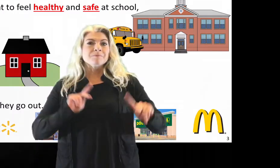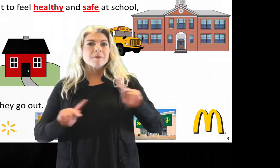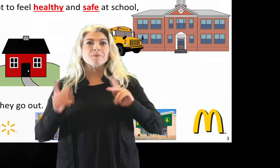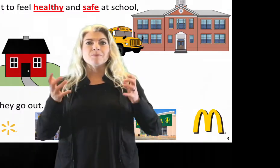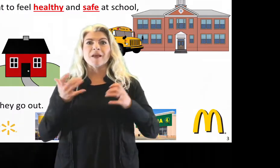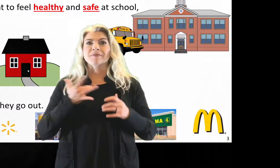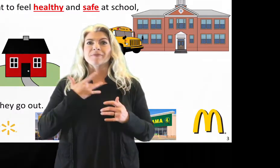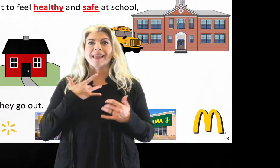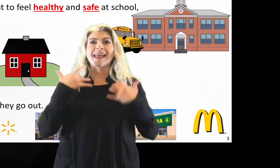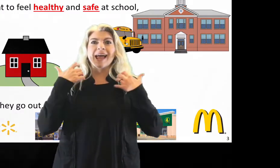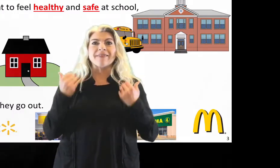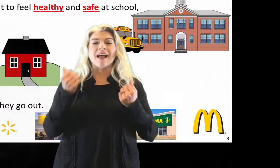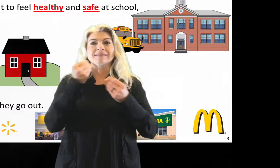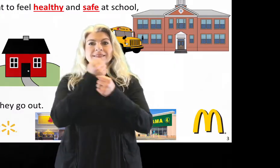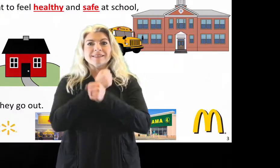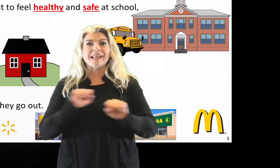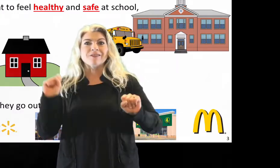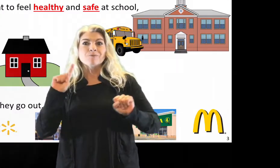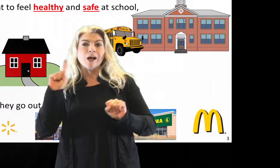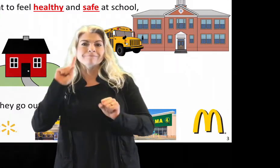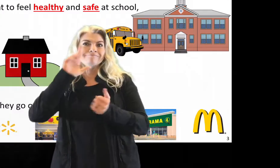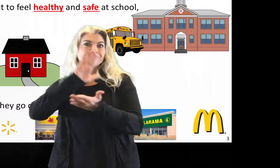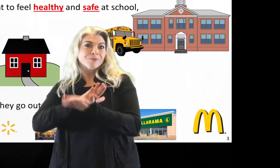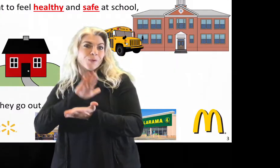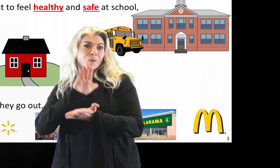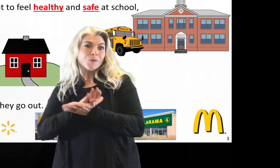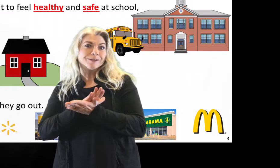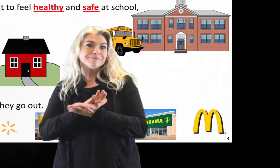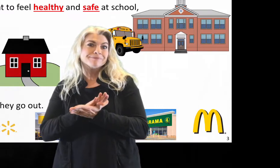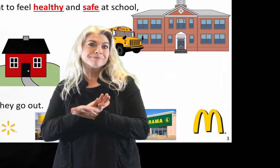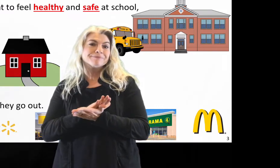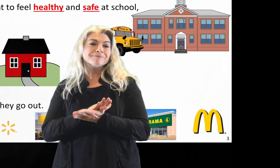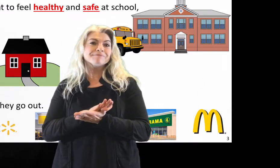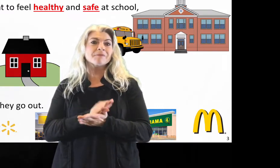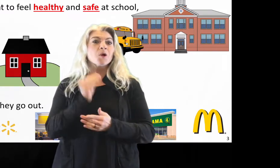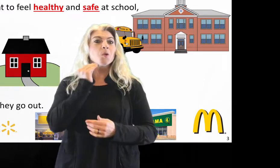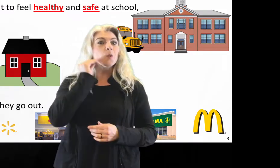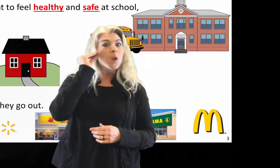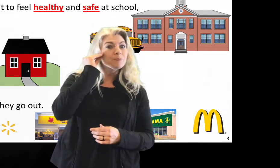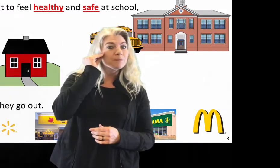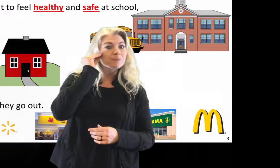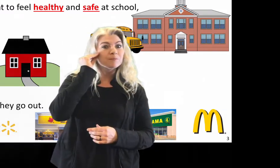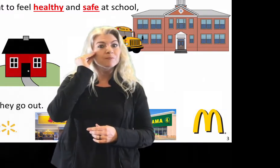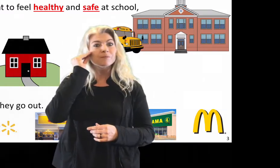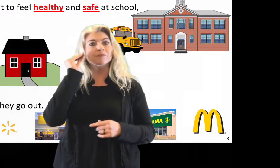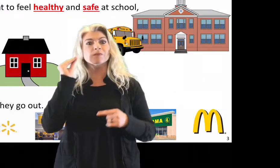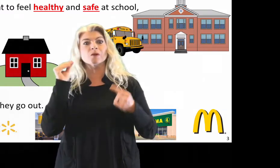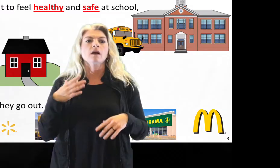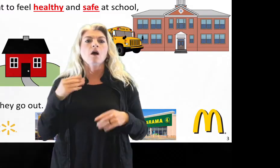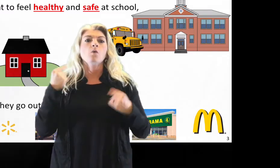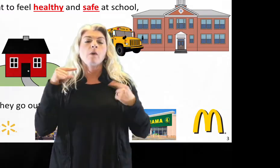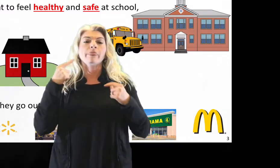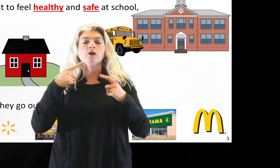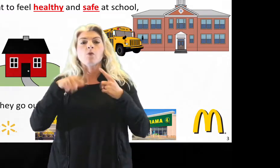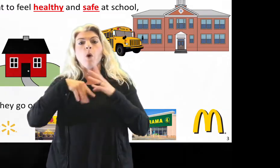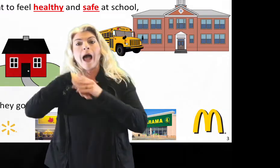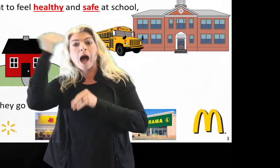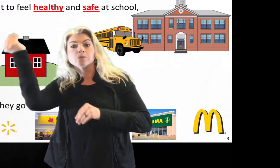People want to feel healthy and safe at school, at home, and when they go